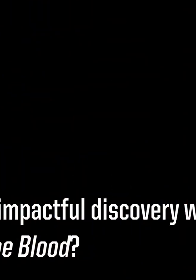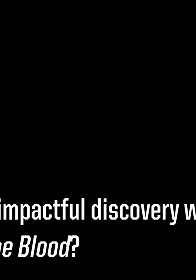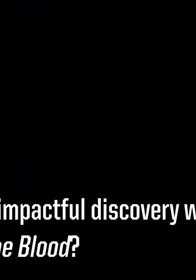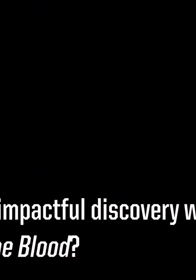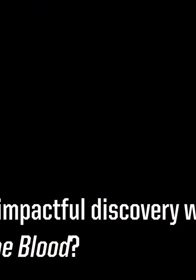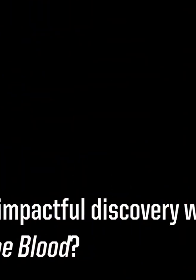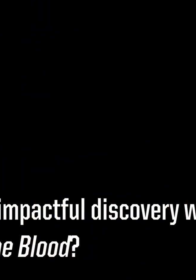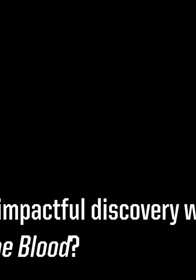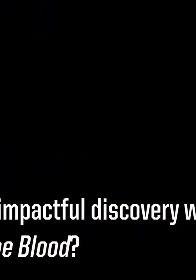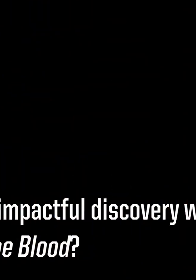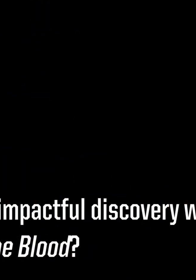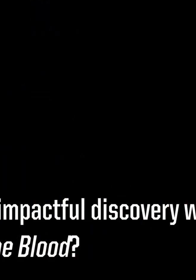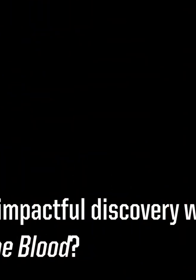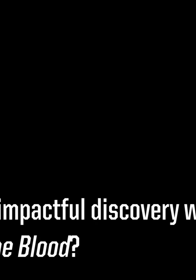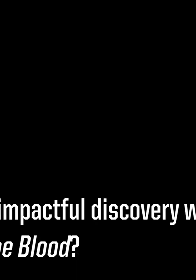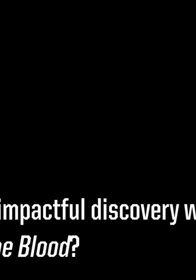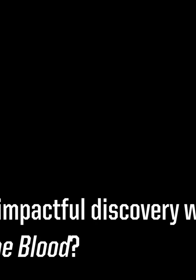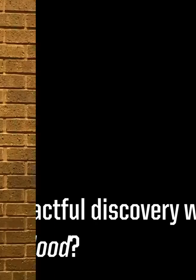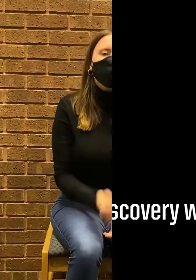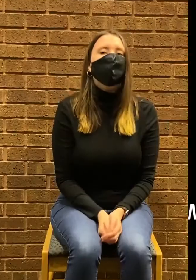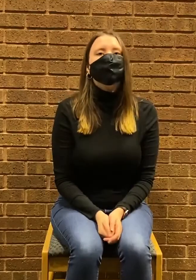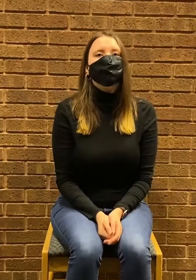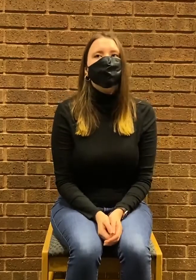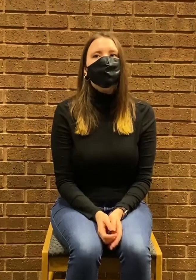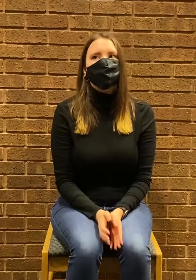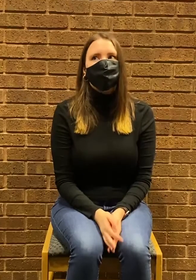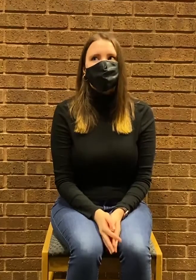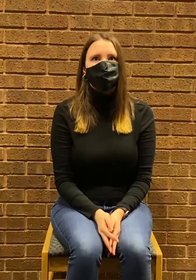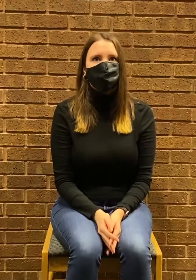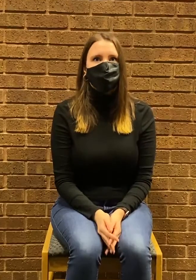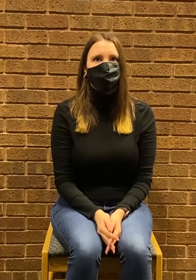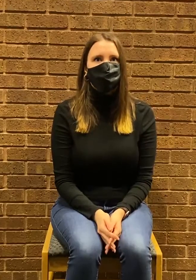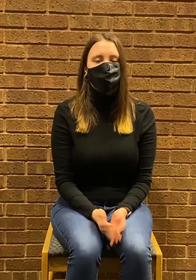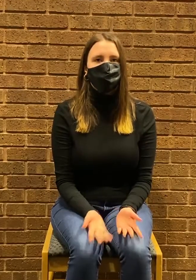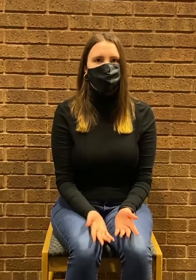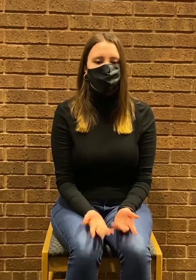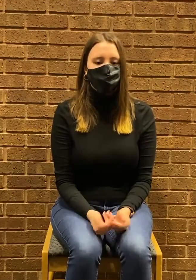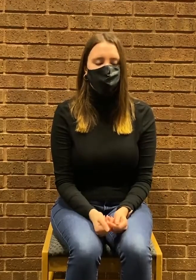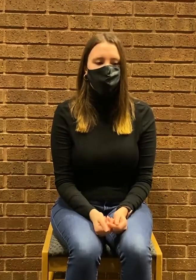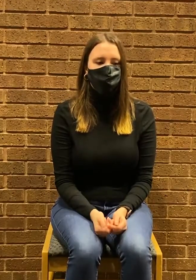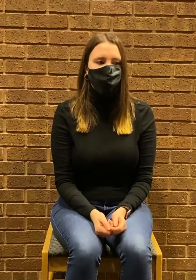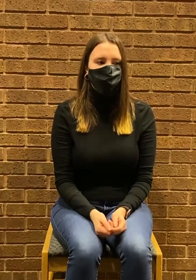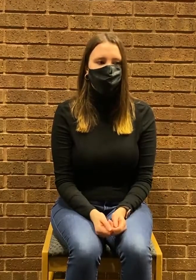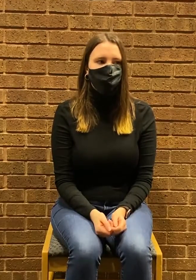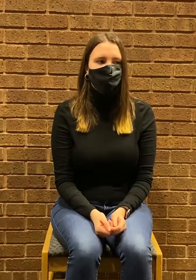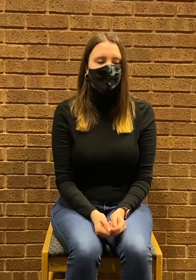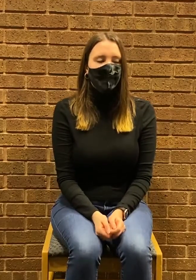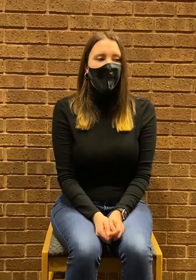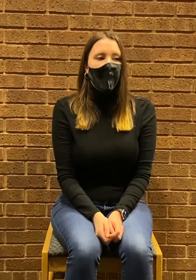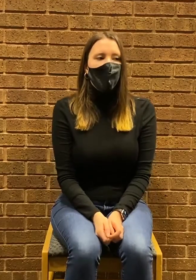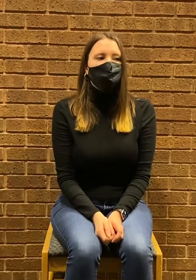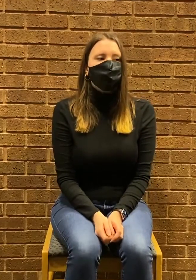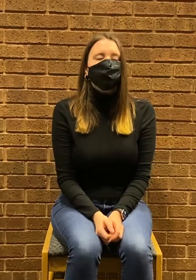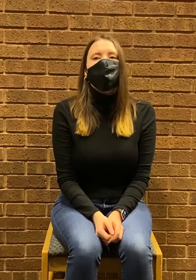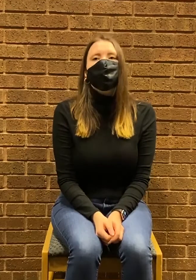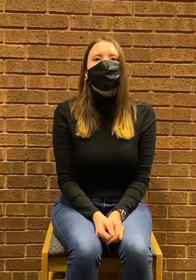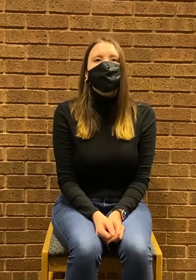impactful discovery while designing for In The Blood? An impactful discovery from In The Blood is um just how I view